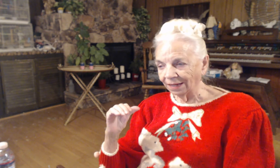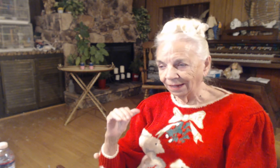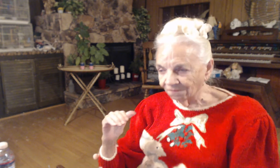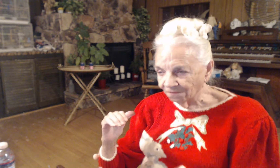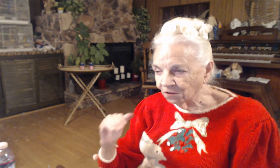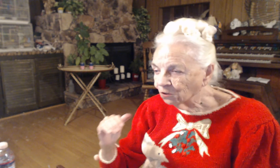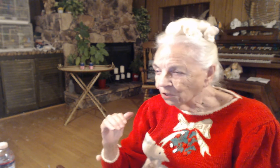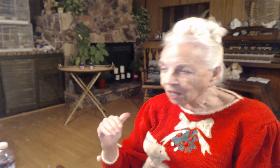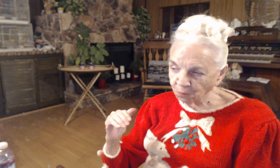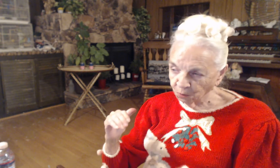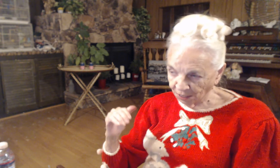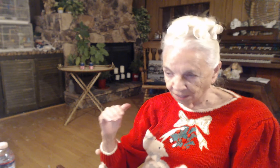If you're not prayed up.